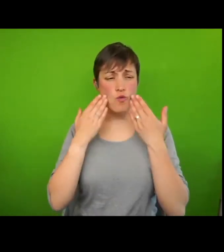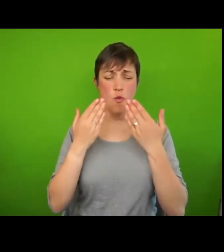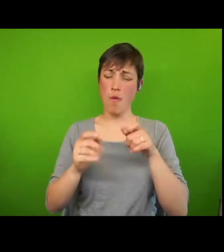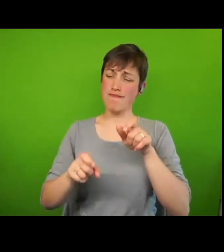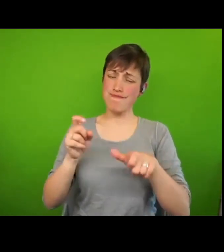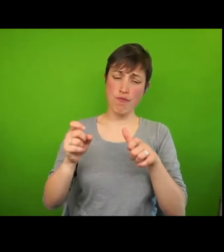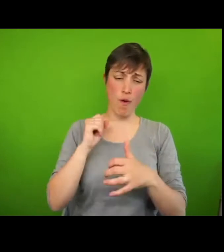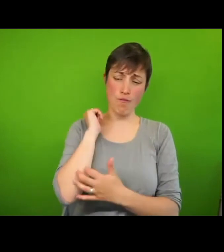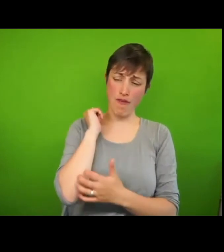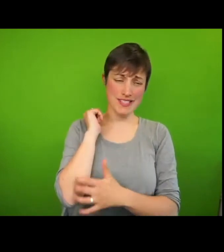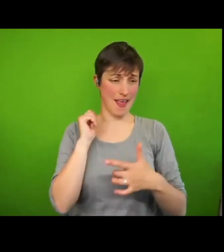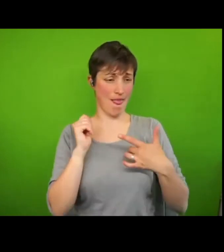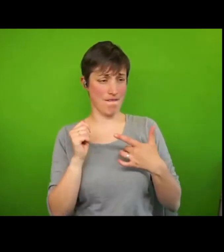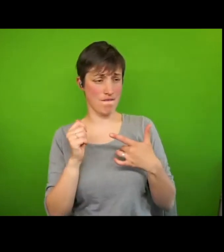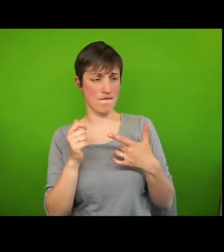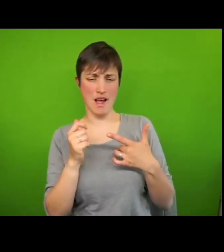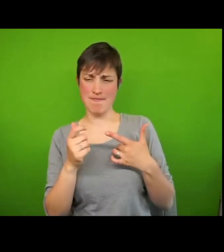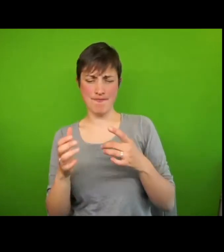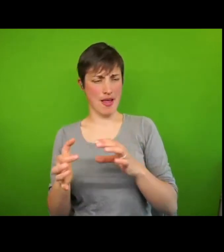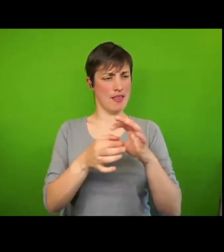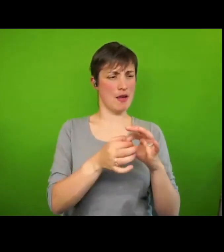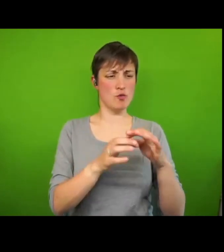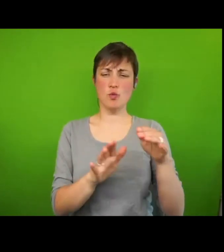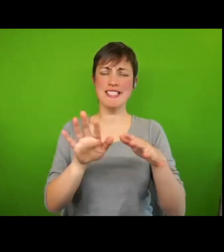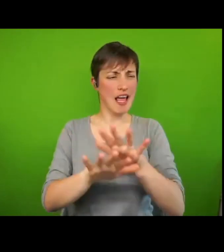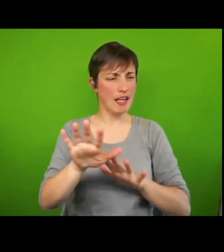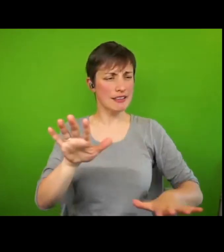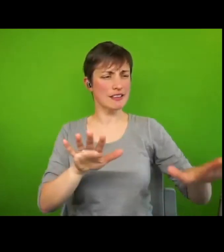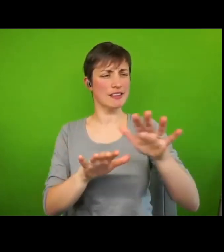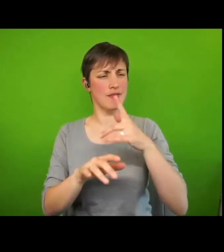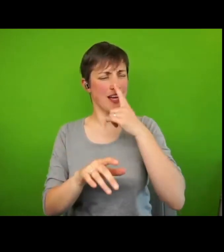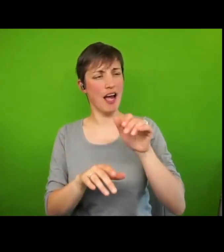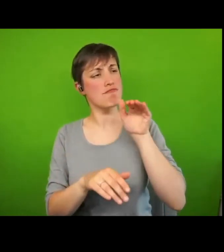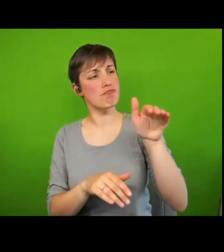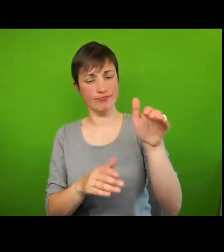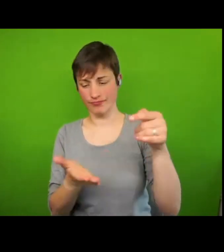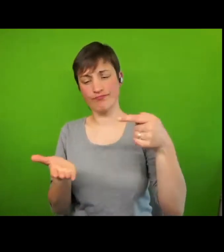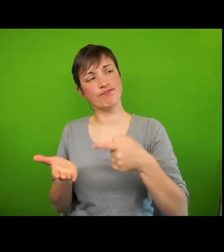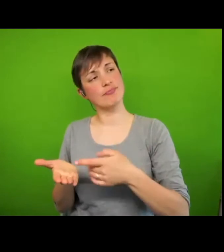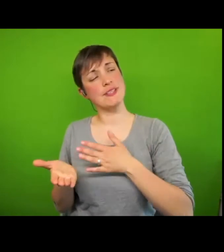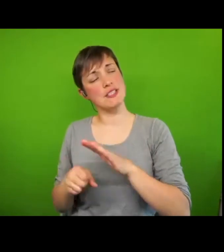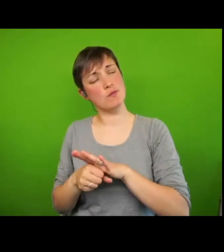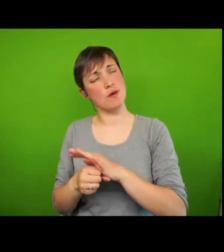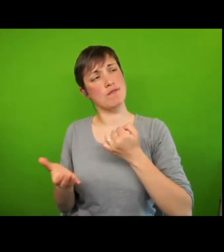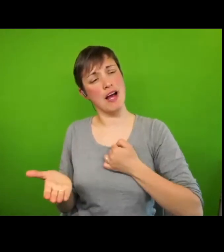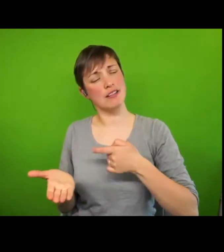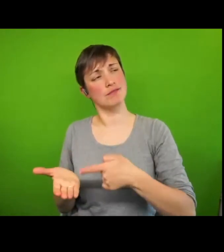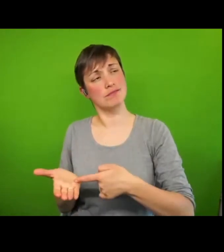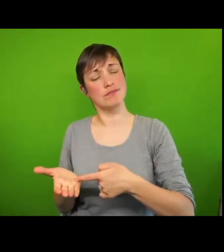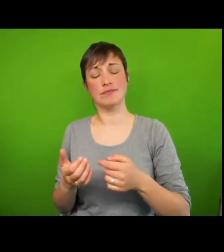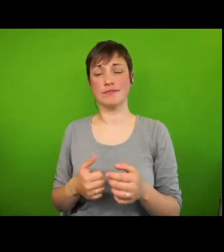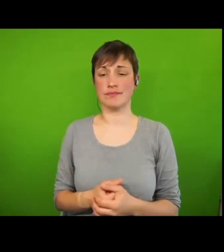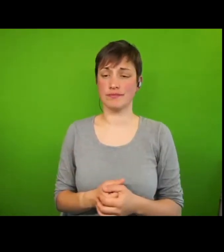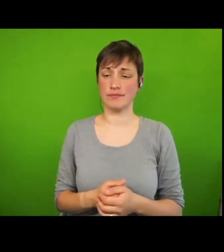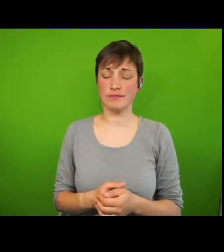and the state the enabling them to hold the state accountable. In the words of a former Secretary General of Amnesty